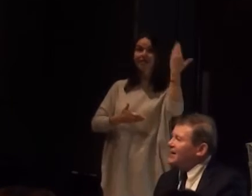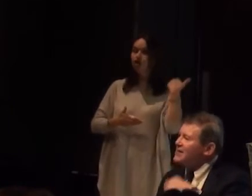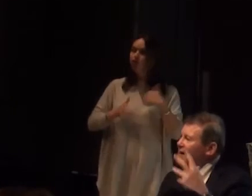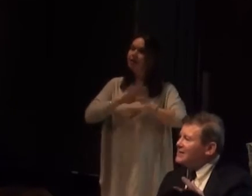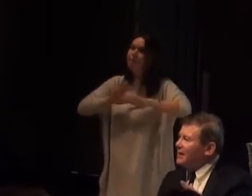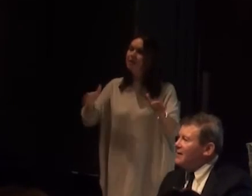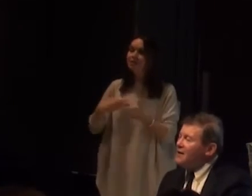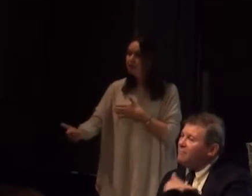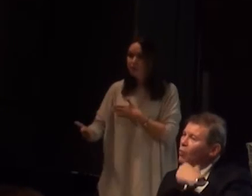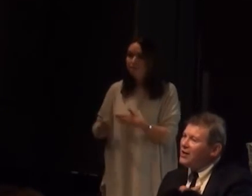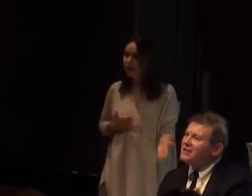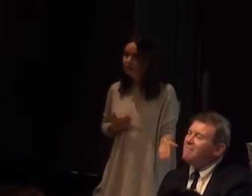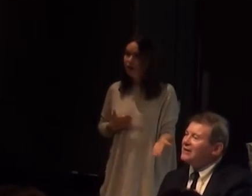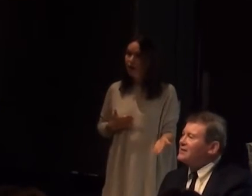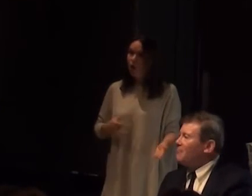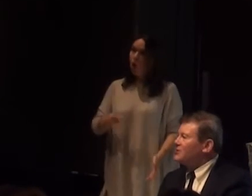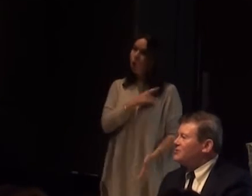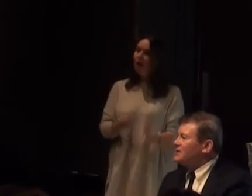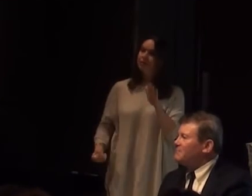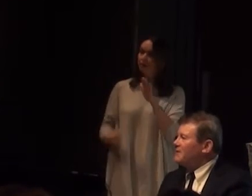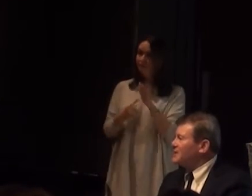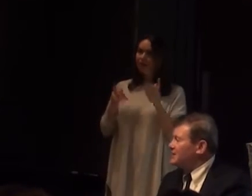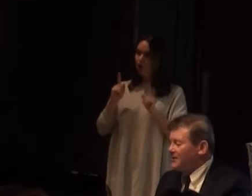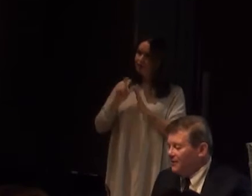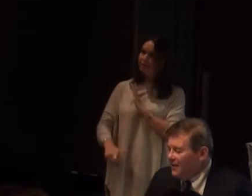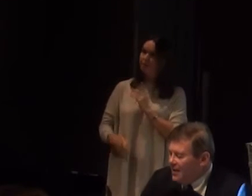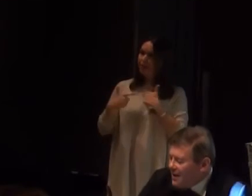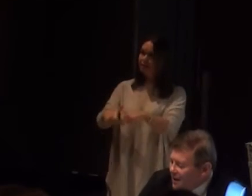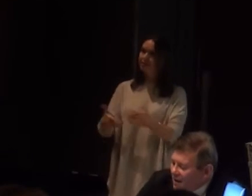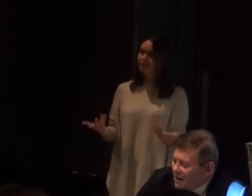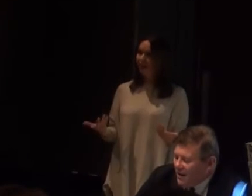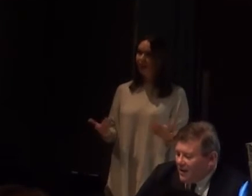it doesn't actually matter. Why does it matter so much on disability still?